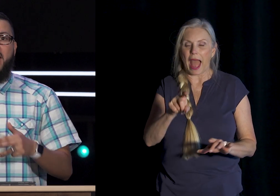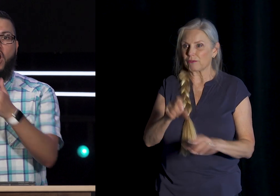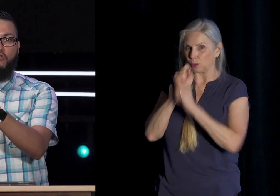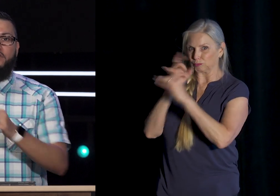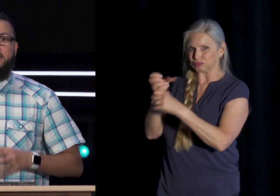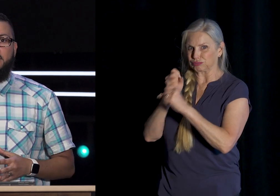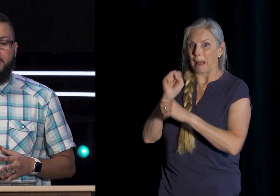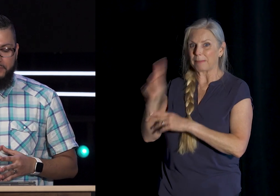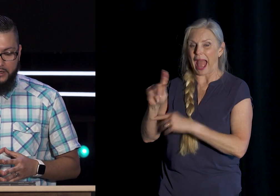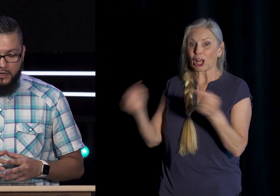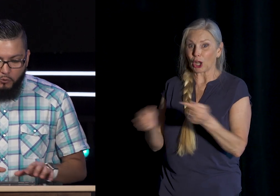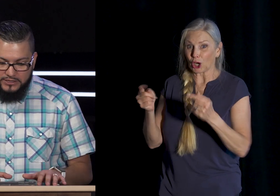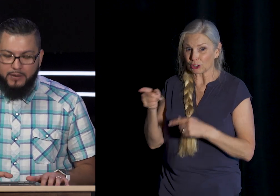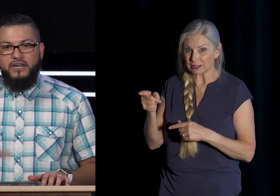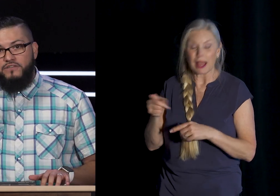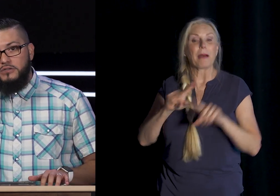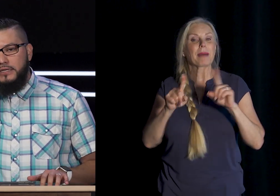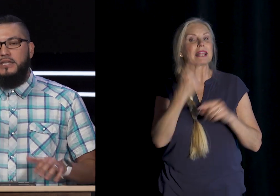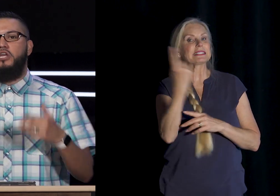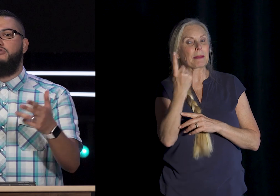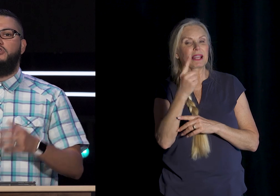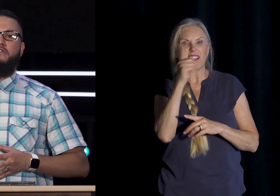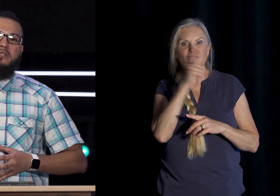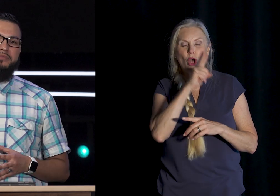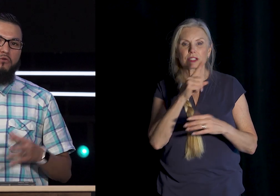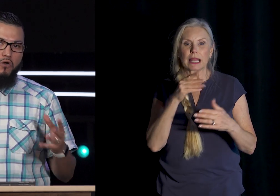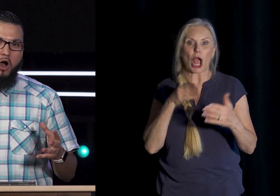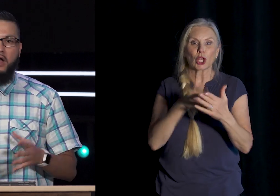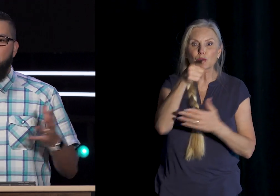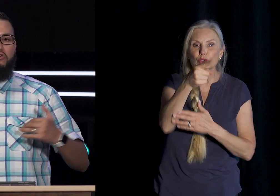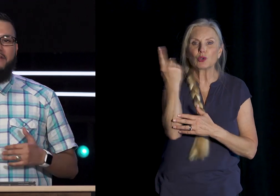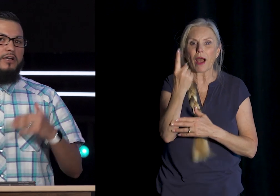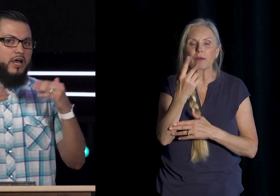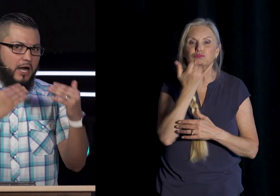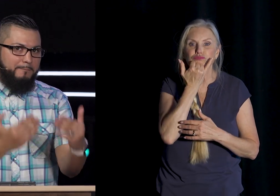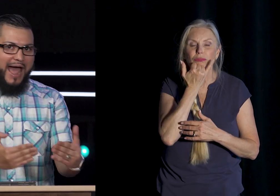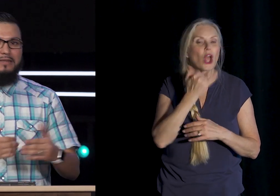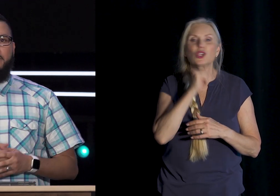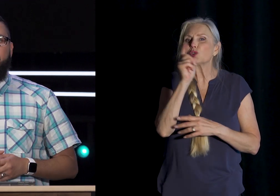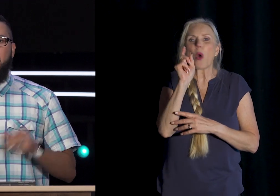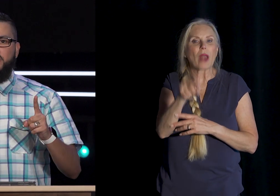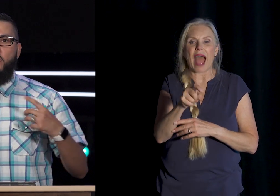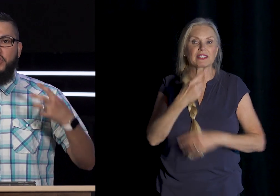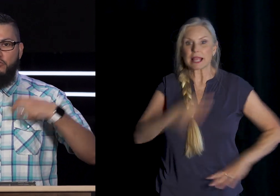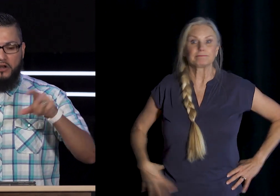Back Hurtfully To Them When Somebody Falsely Accuses You Of Something Wrong You Don't Have To Come Back At Them In The Flesh No You Can